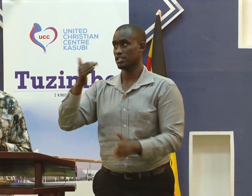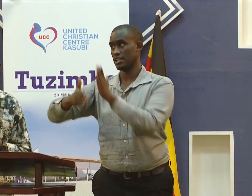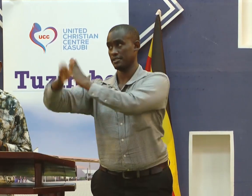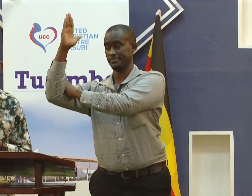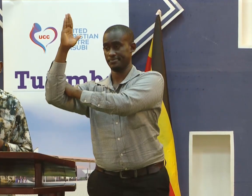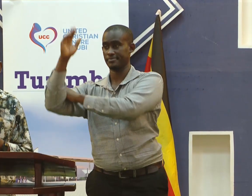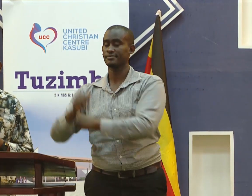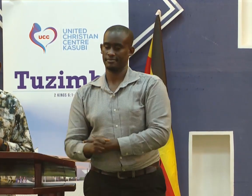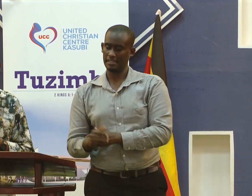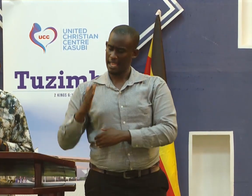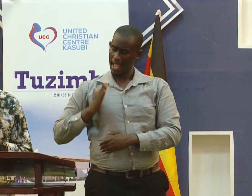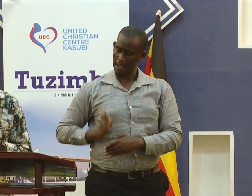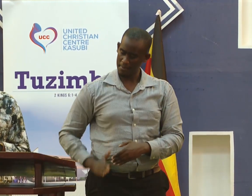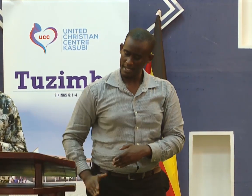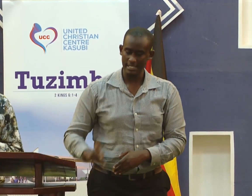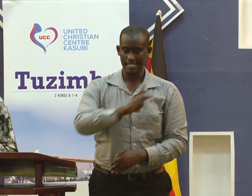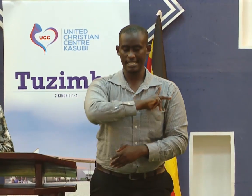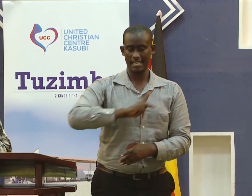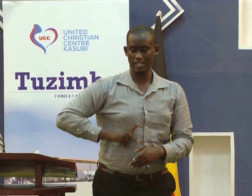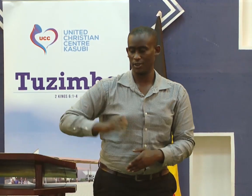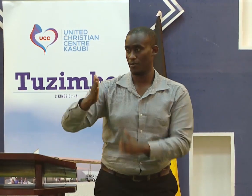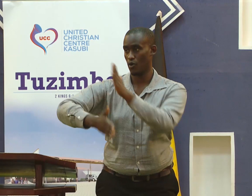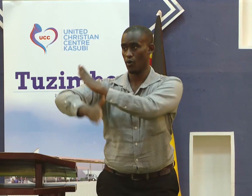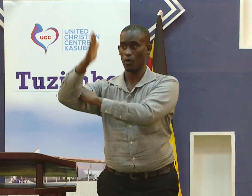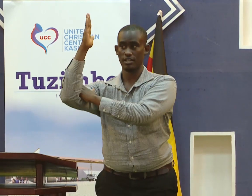The habits of the kingdom of God.